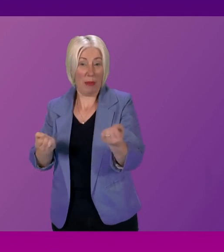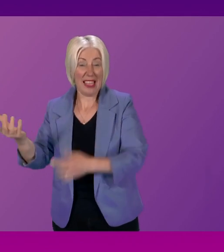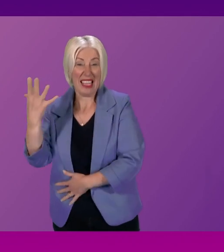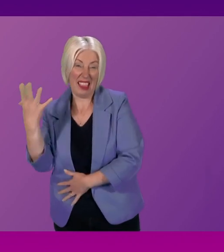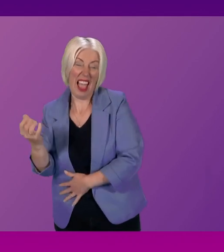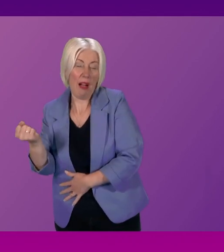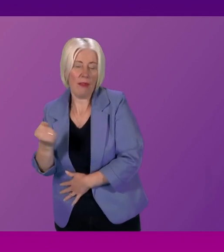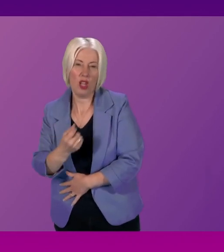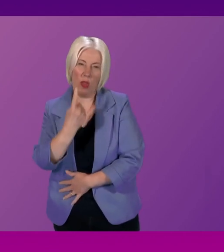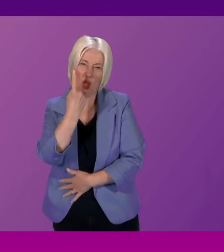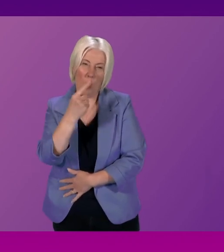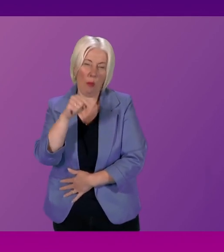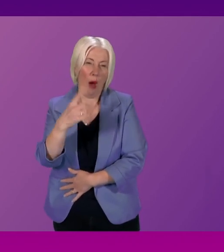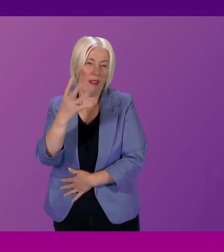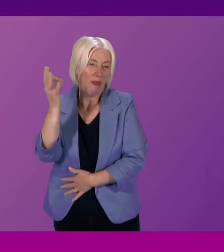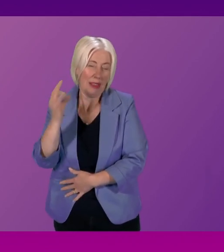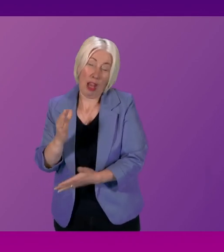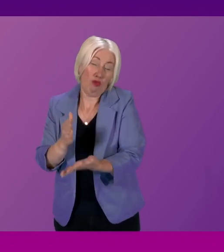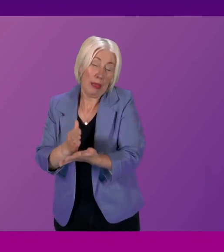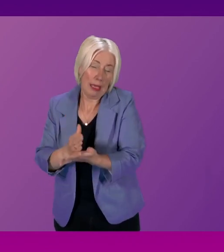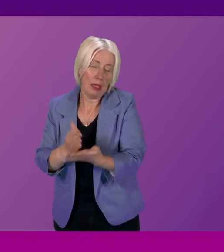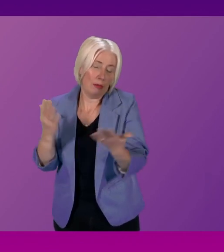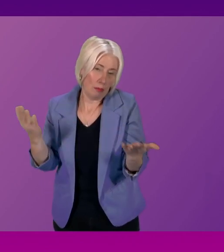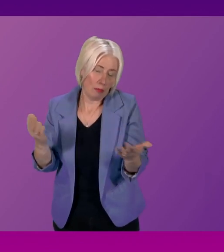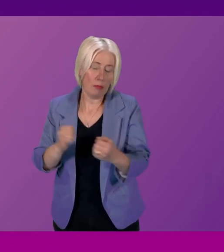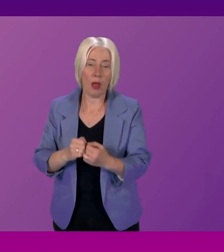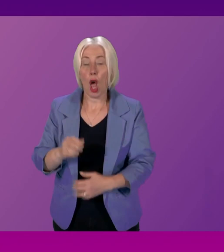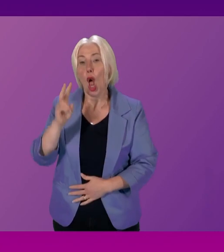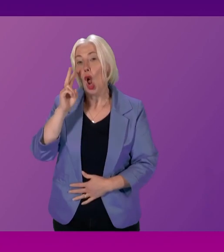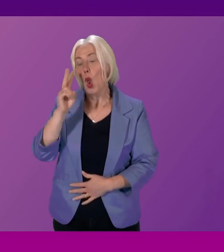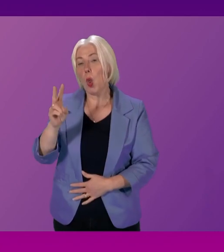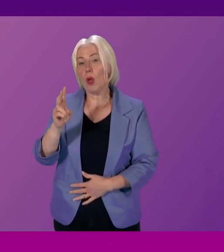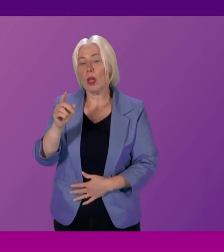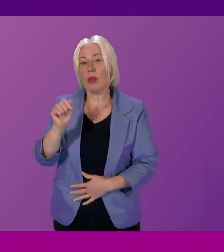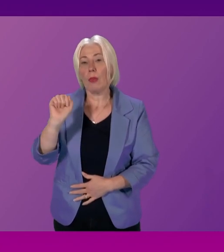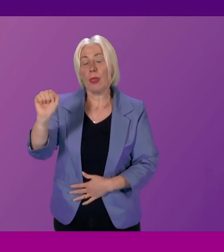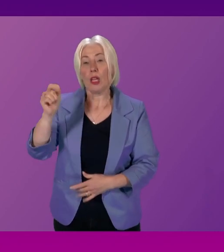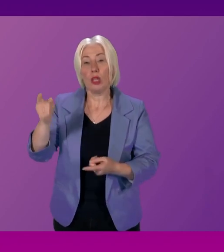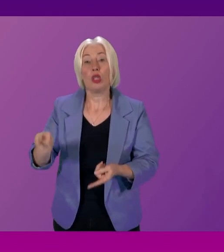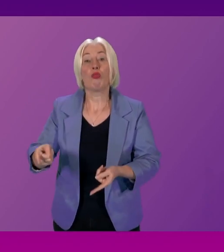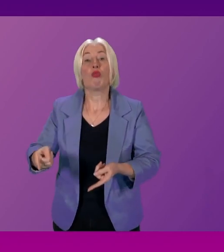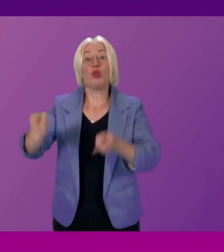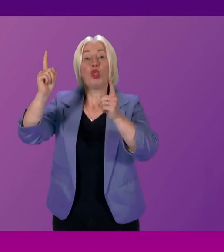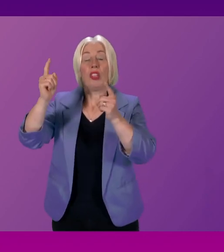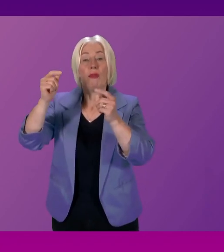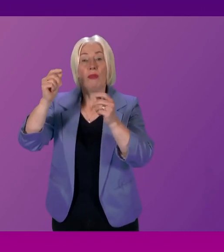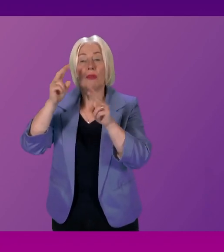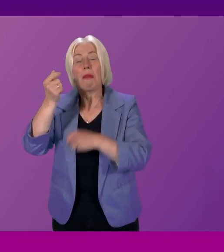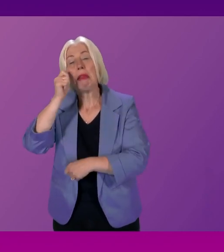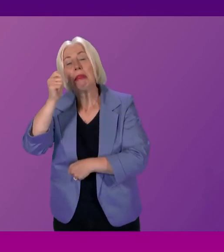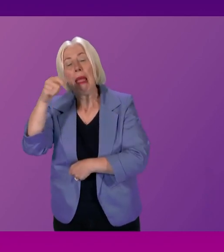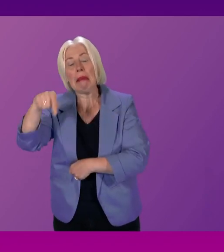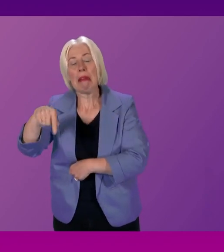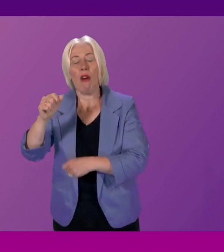.5%. When I look at what the Independent, His Majesty's Chief Inspectorate of Fire and Rescue Services